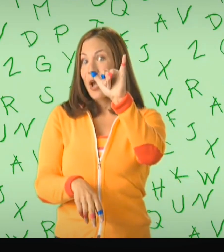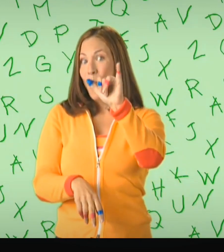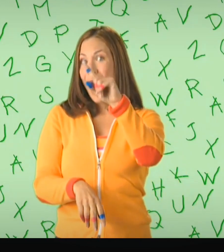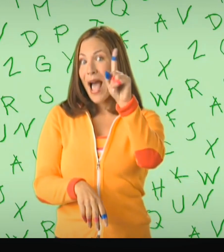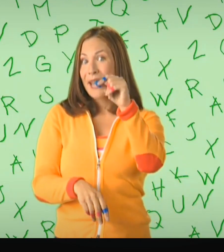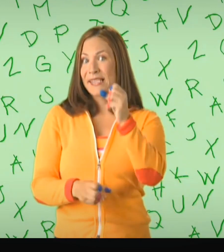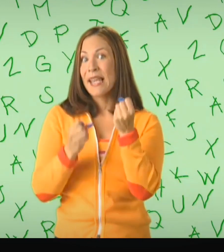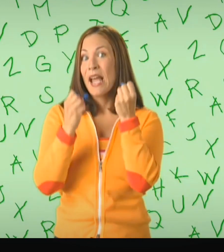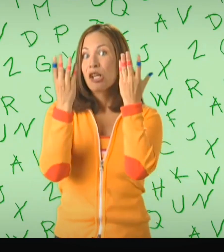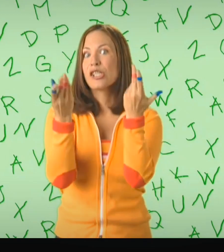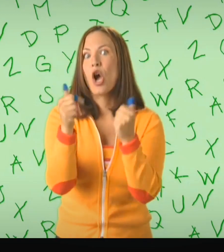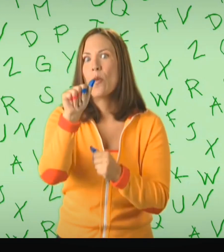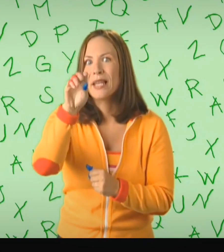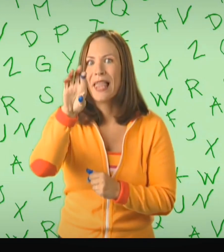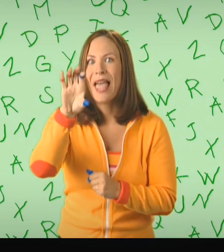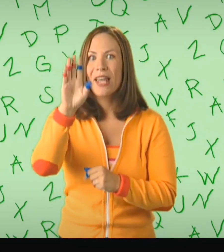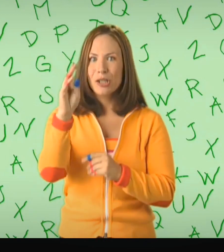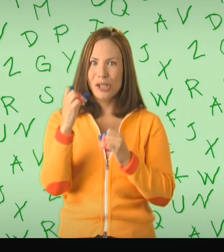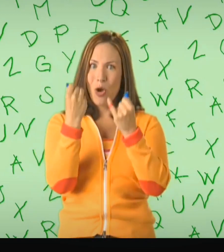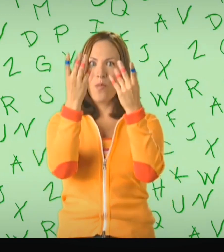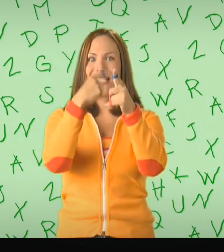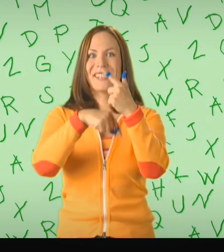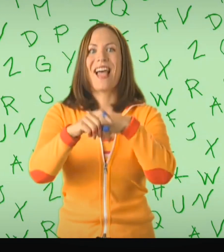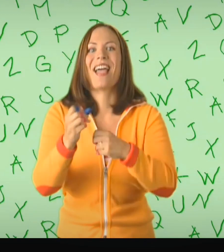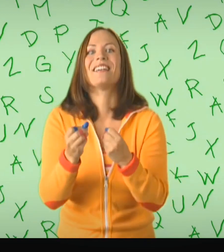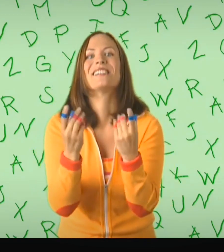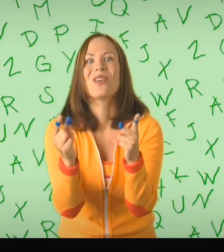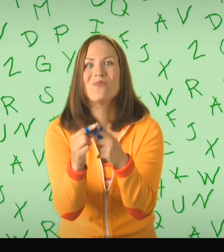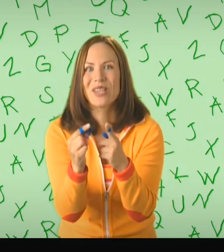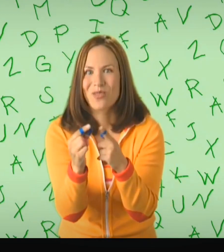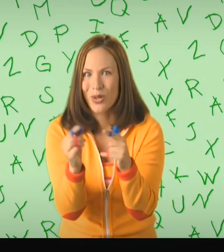So many letters, so many signs, so many words in so little time